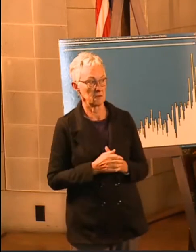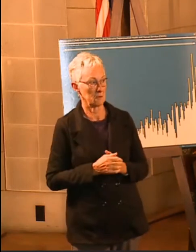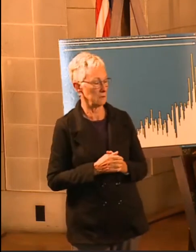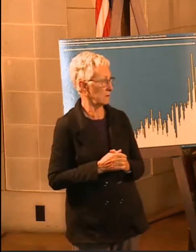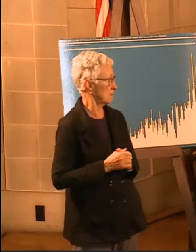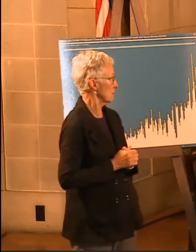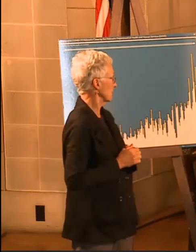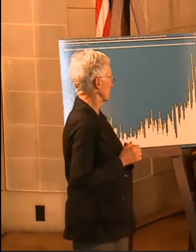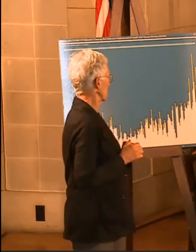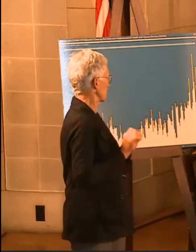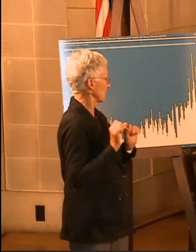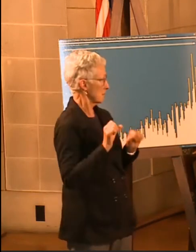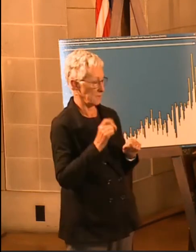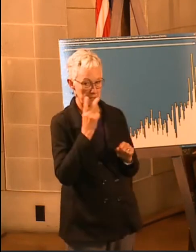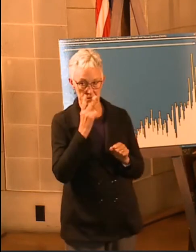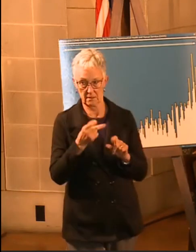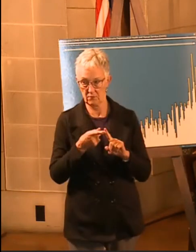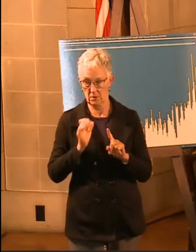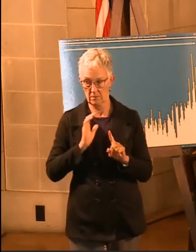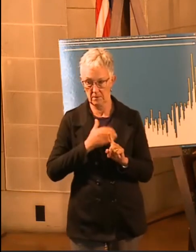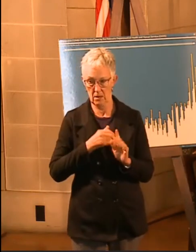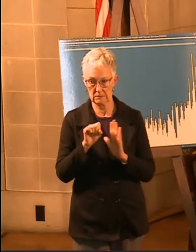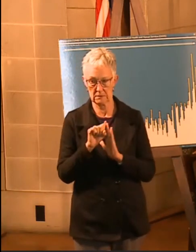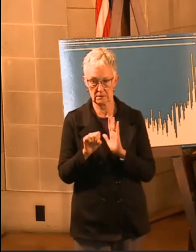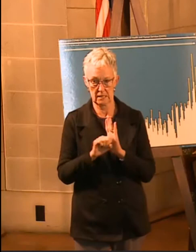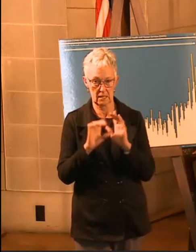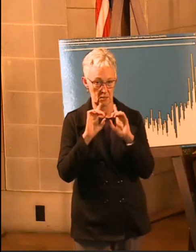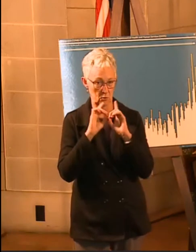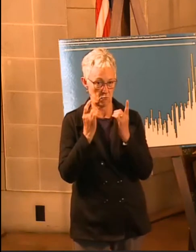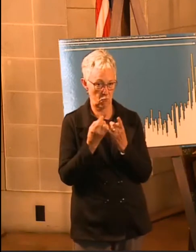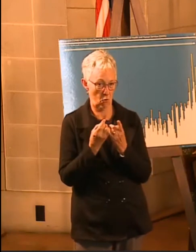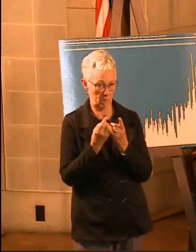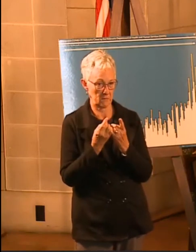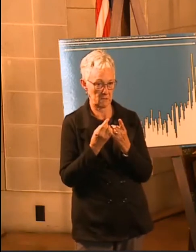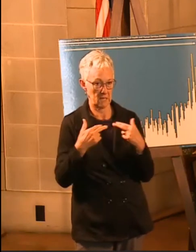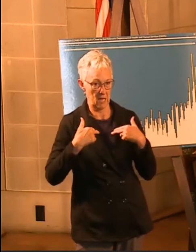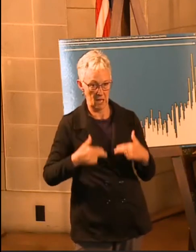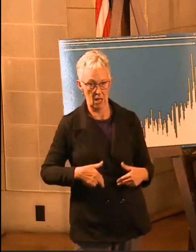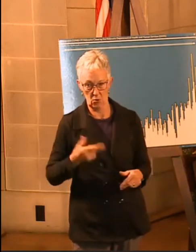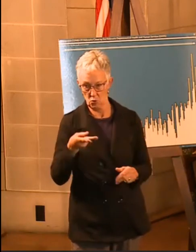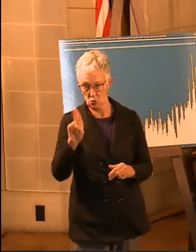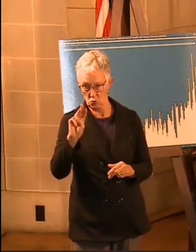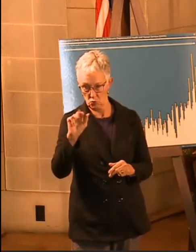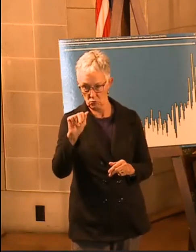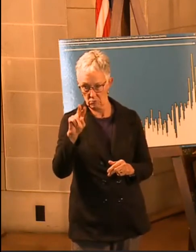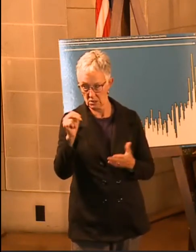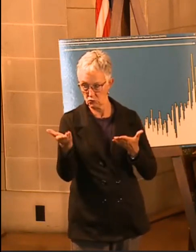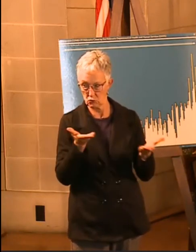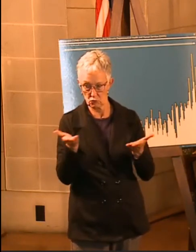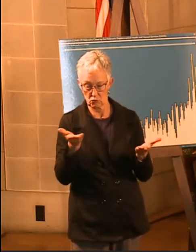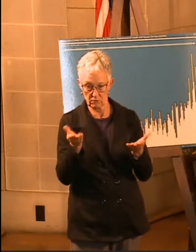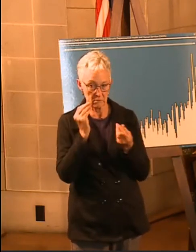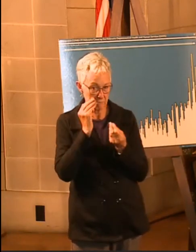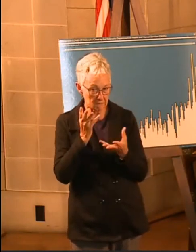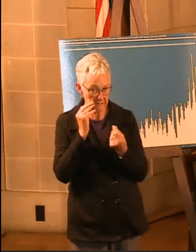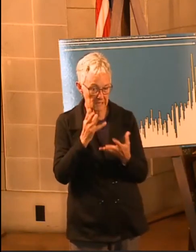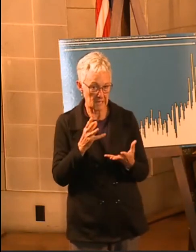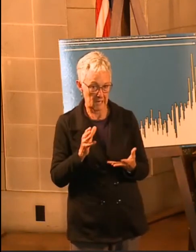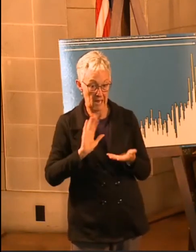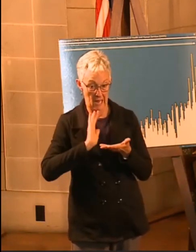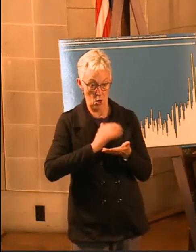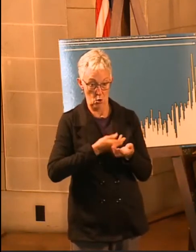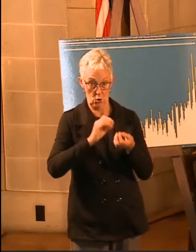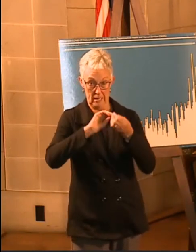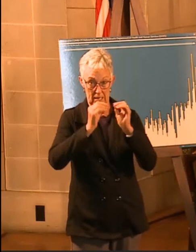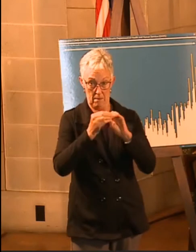our State Department of Health and Human Services data, we've reached levels of cases in